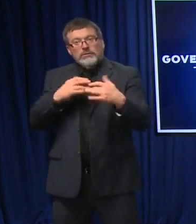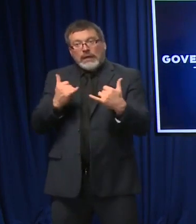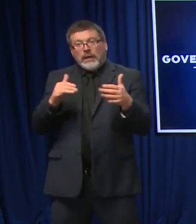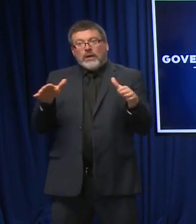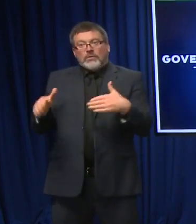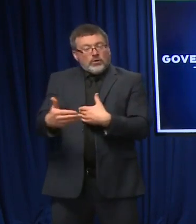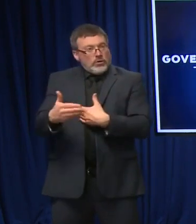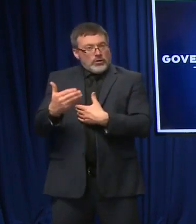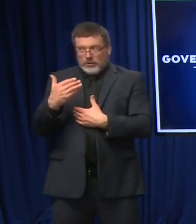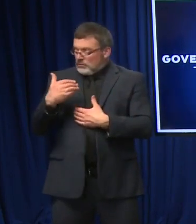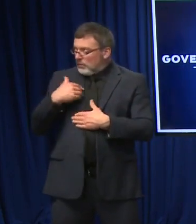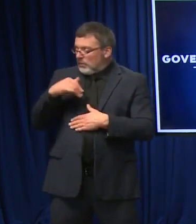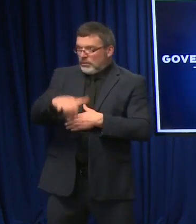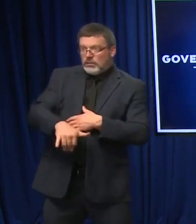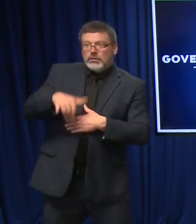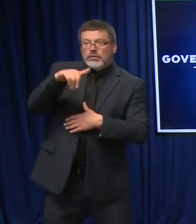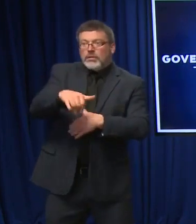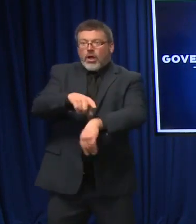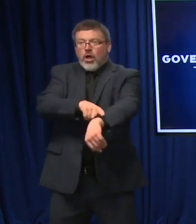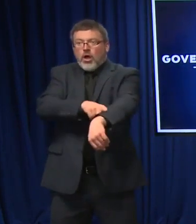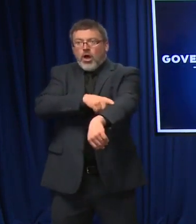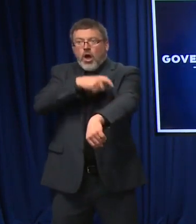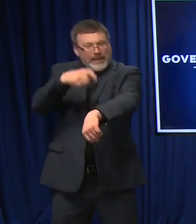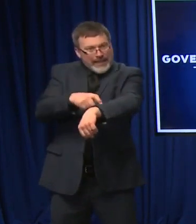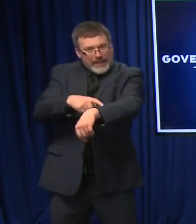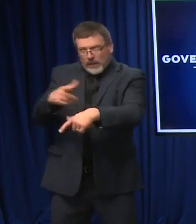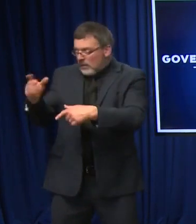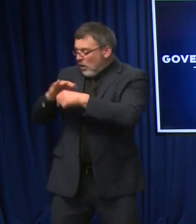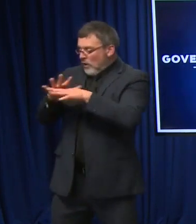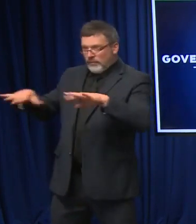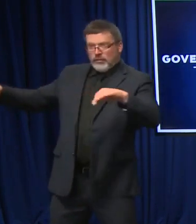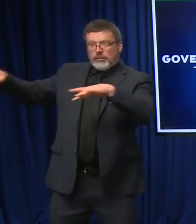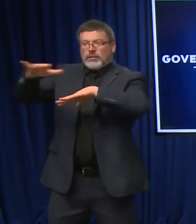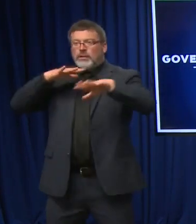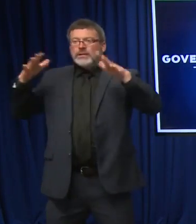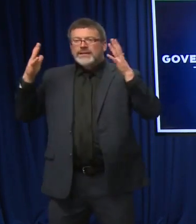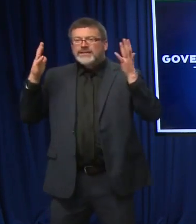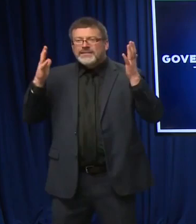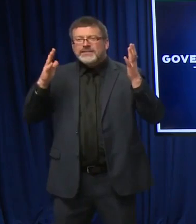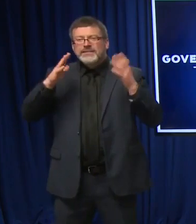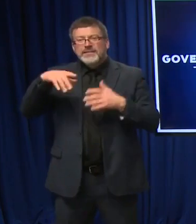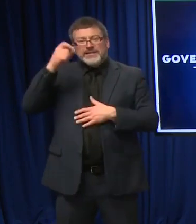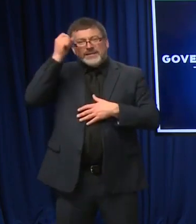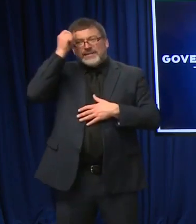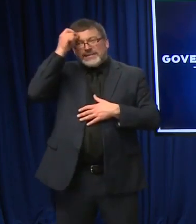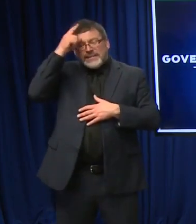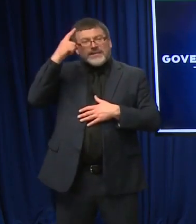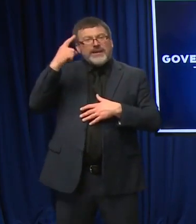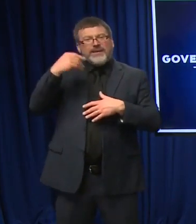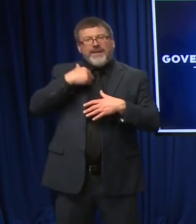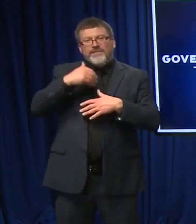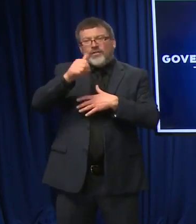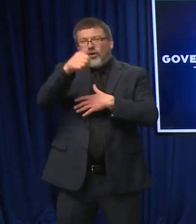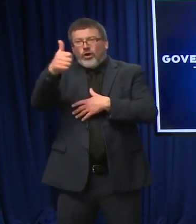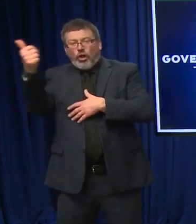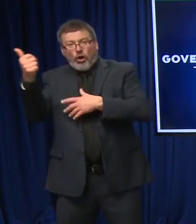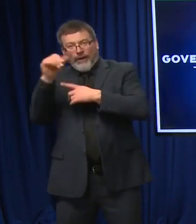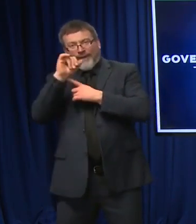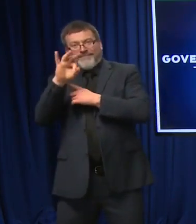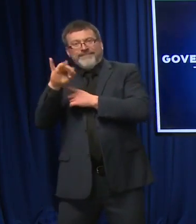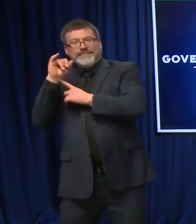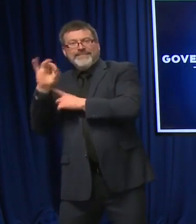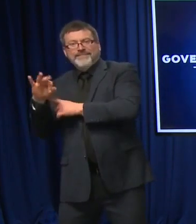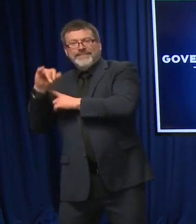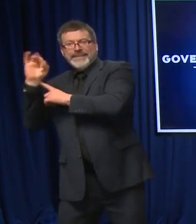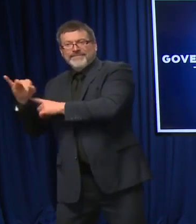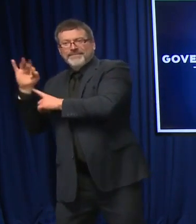these hospitals are at capacity. So it's not just about individuals with COVID. It's about the what ifs. What ifs you know someone that has a stroke?